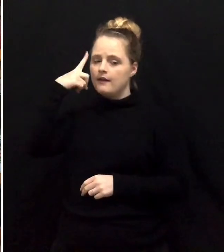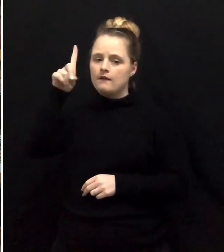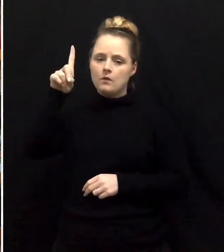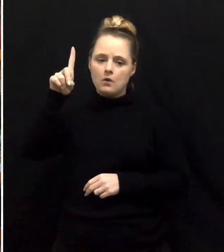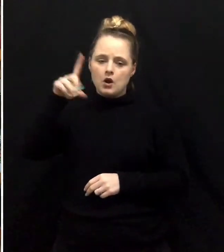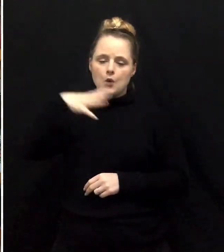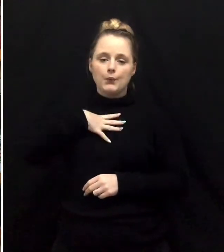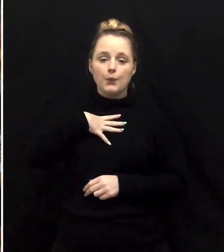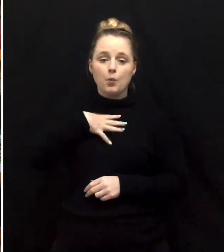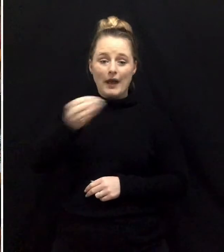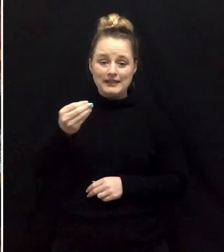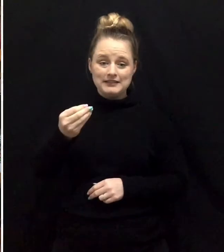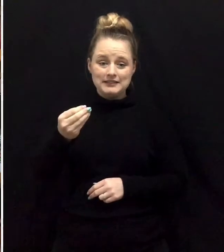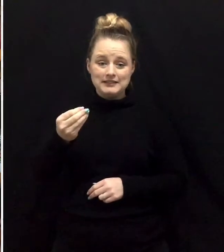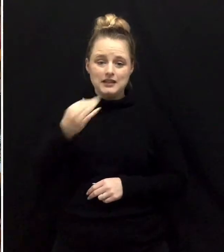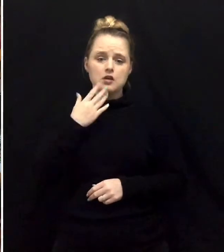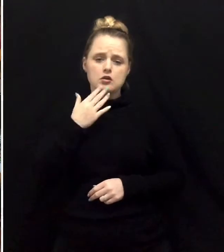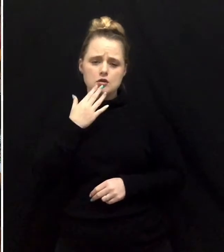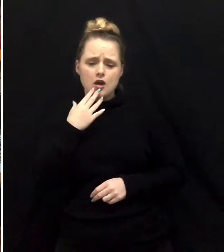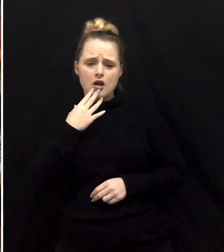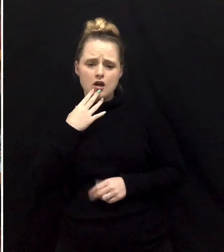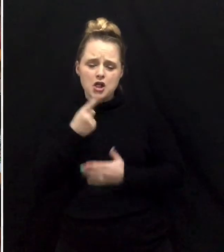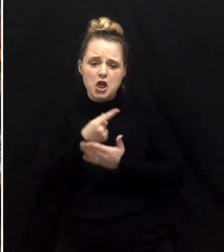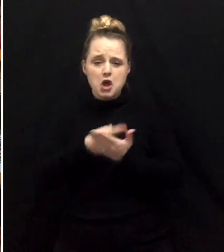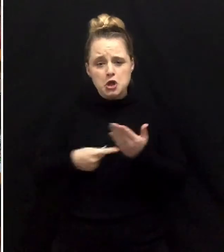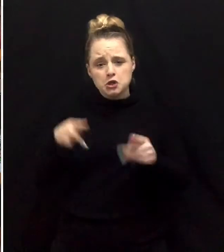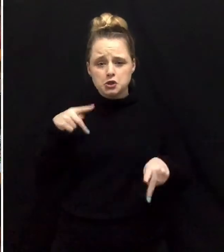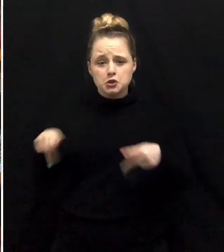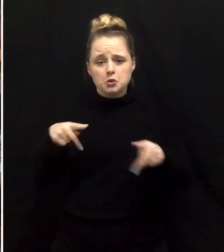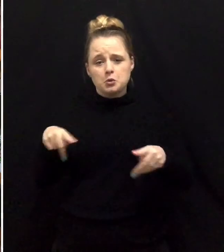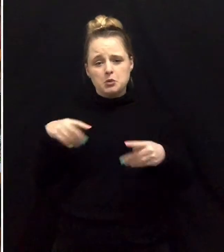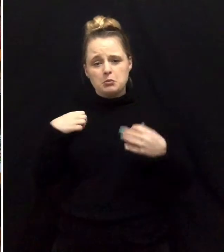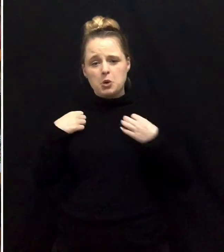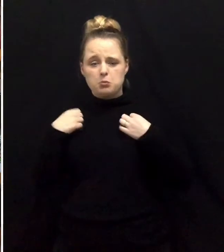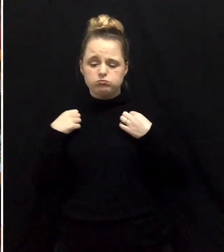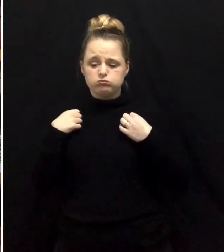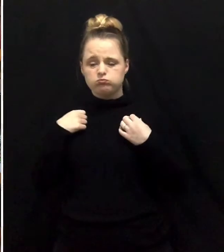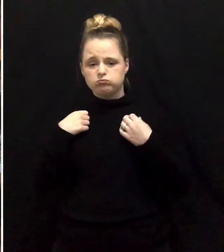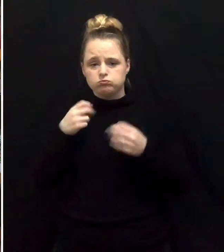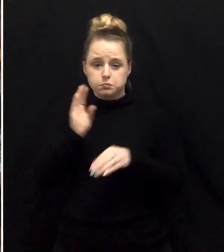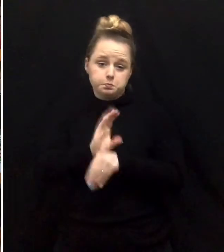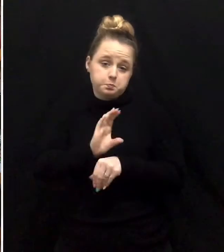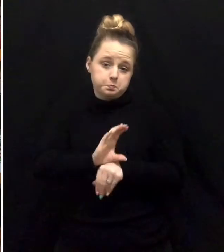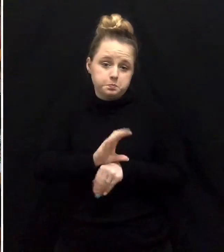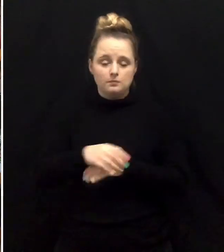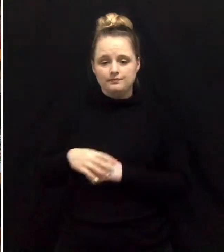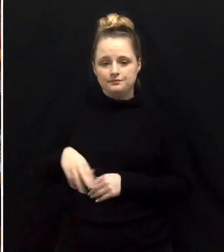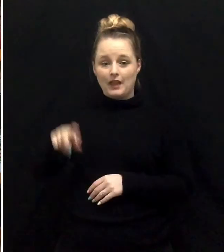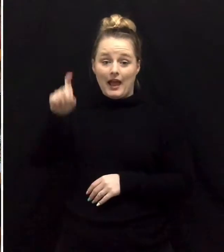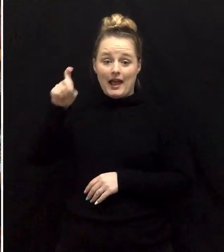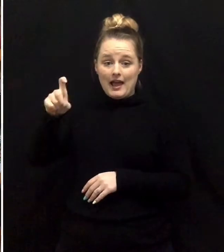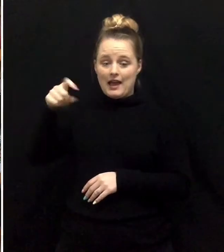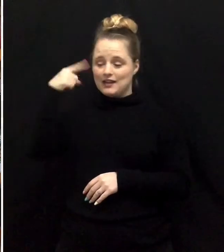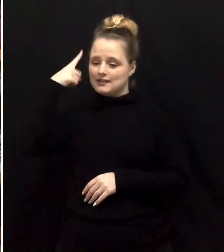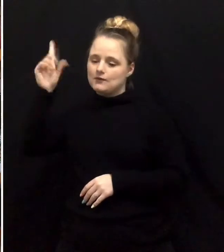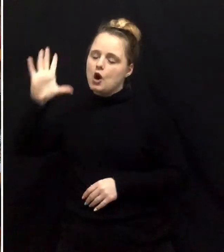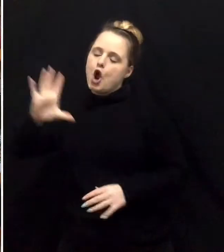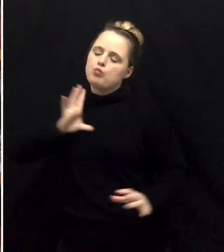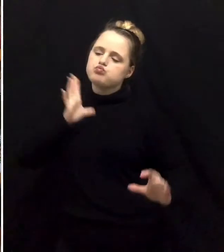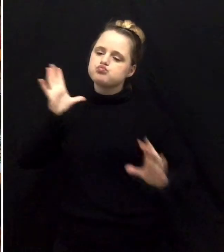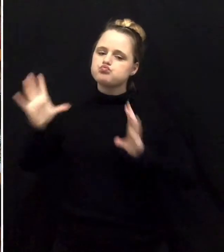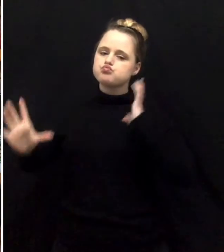W is for white. W color some people wear to church on Sundays. X is for